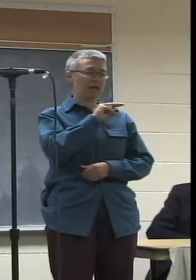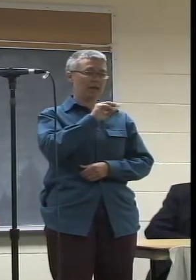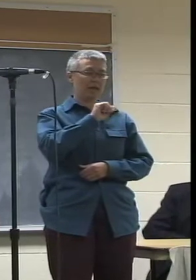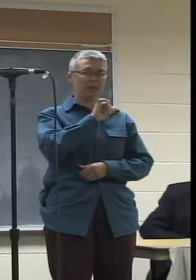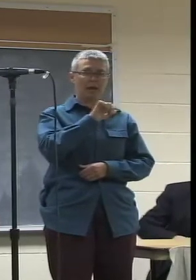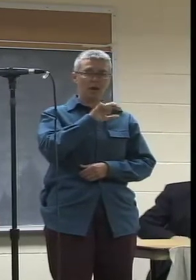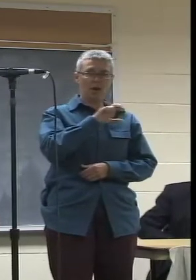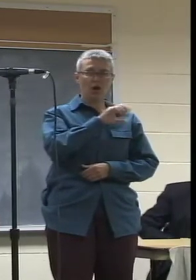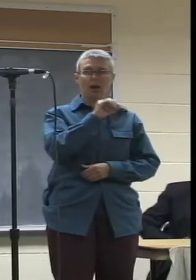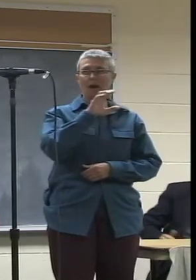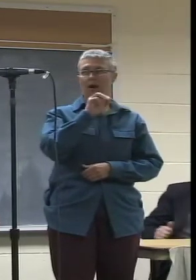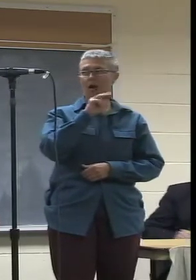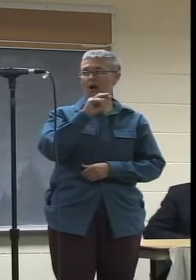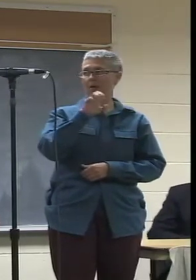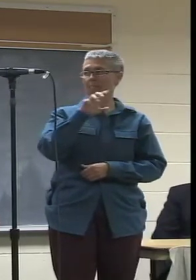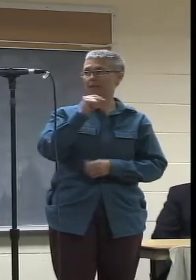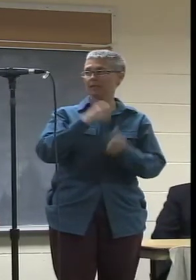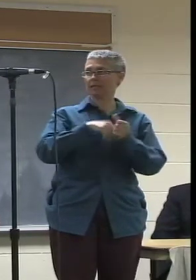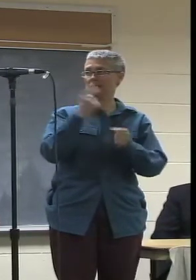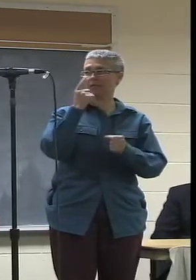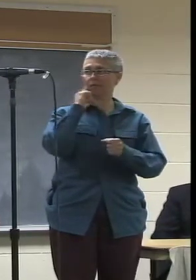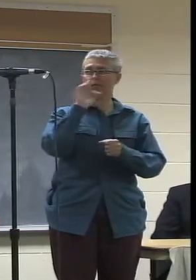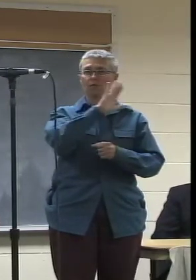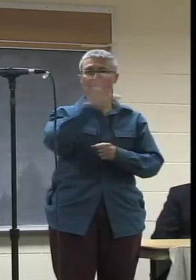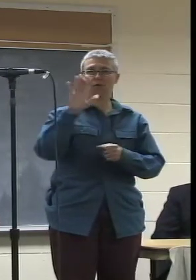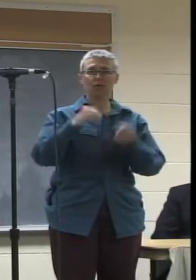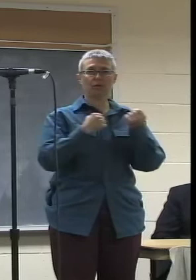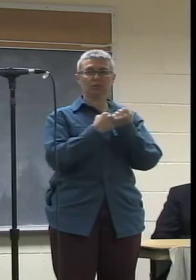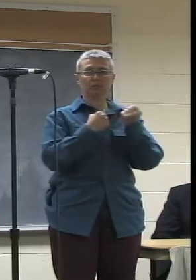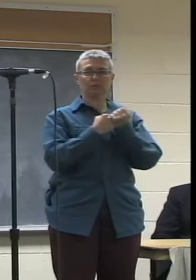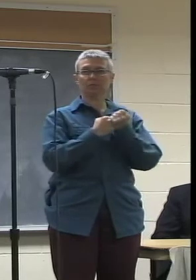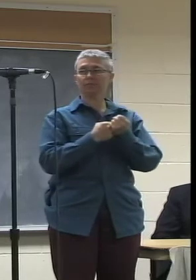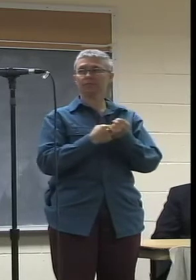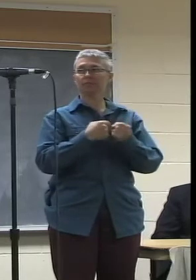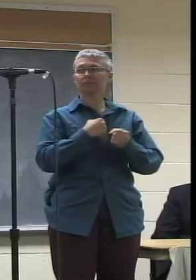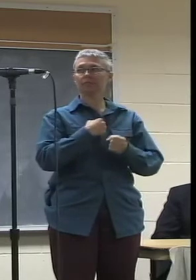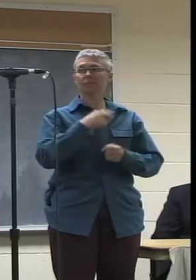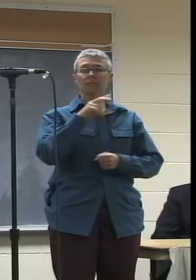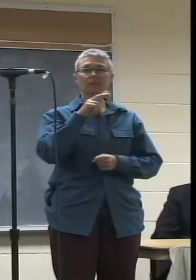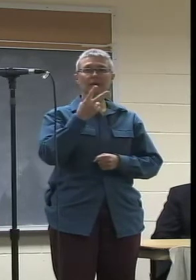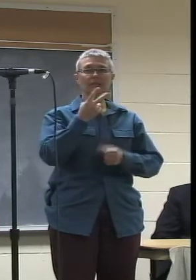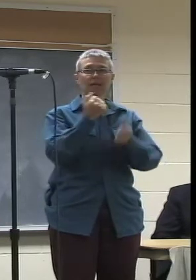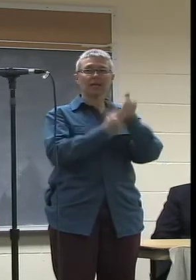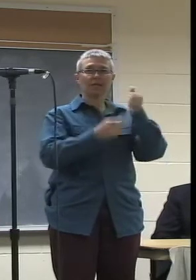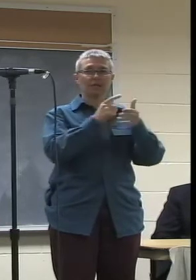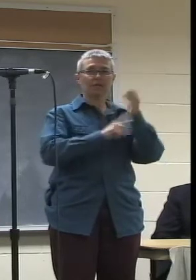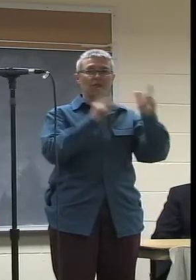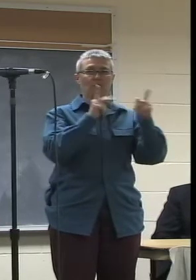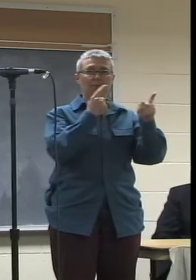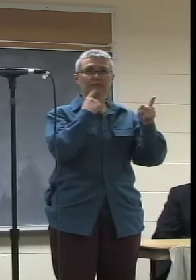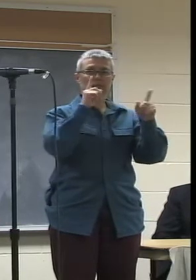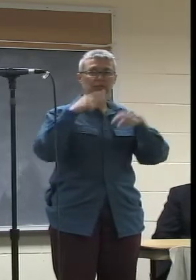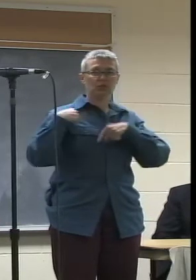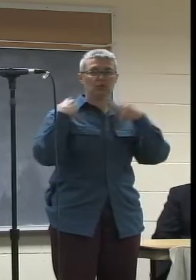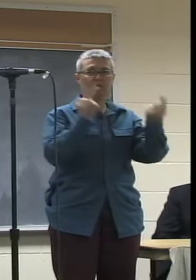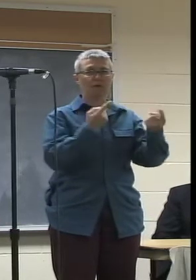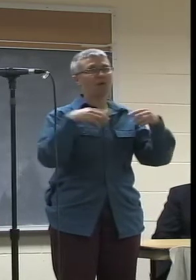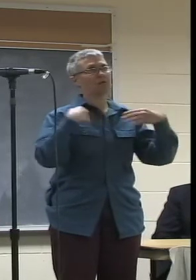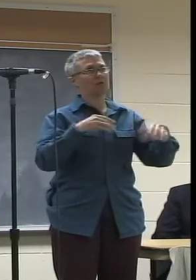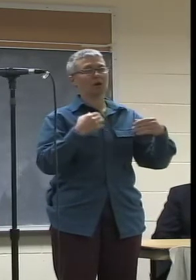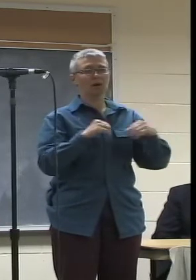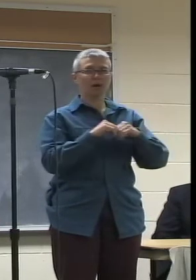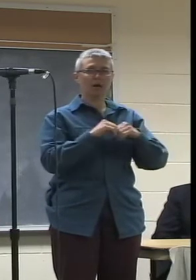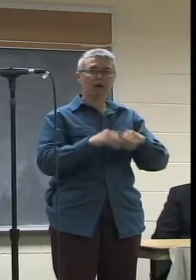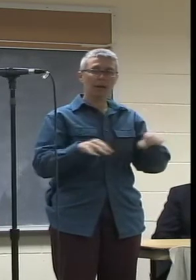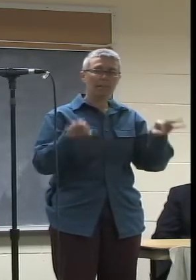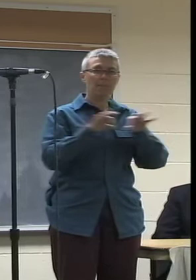Comcast, and everyone for all of the support. I second everything that everyone has said about how important it is to keep